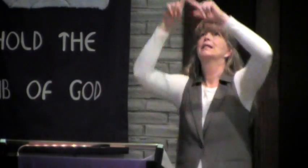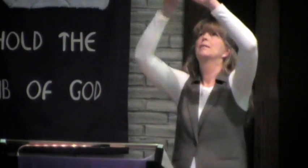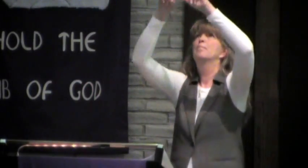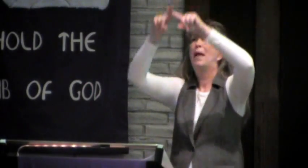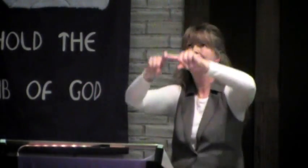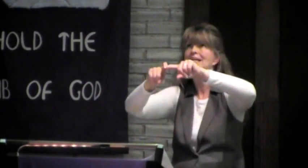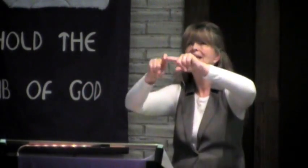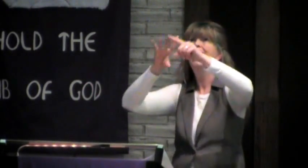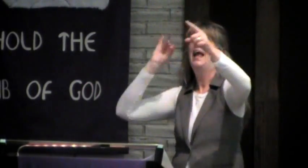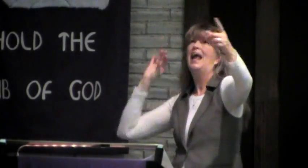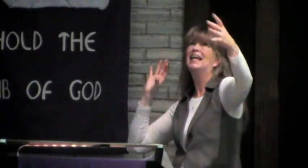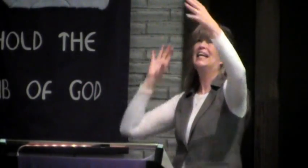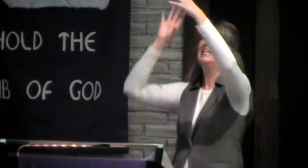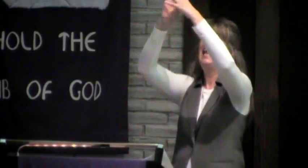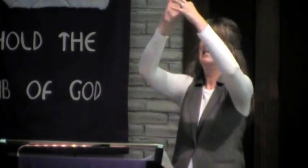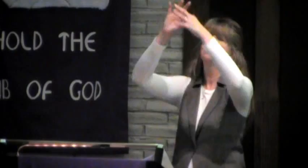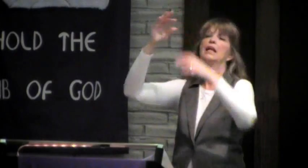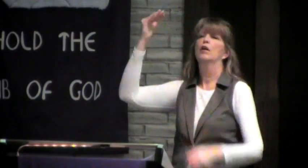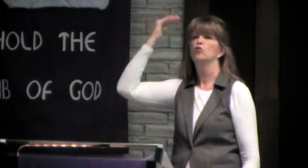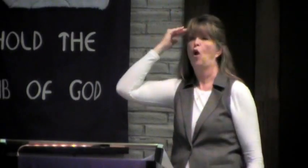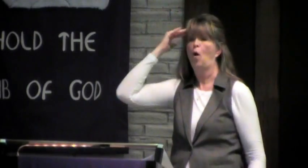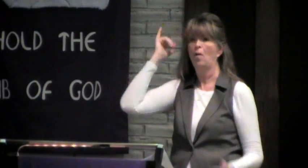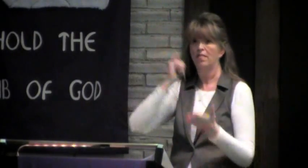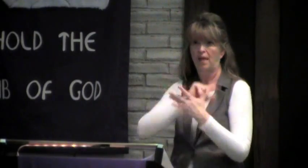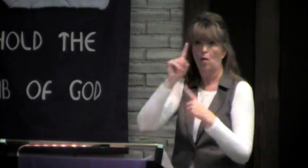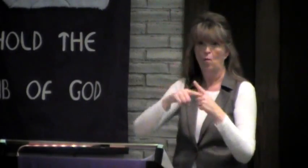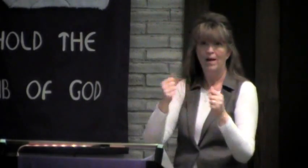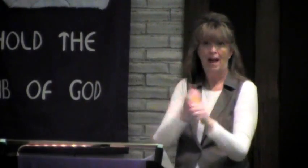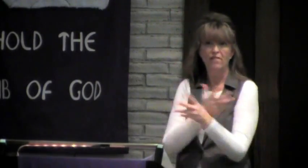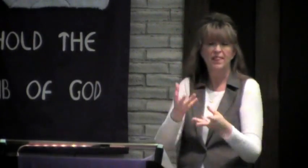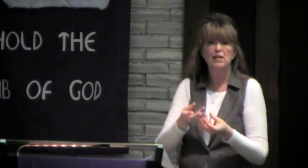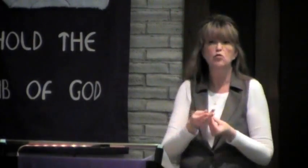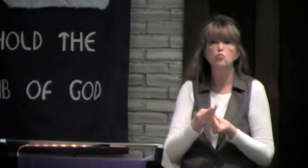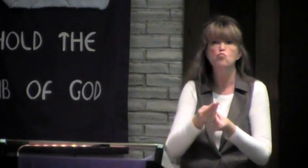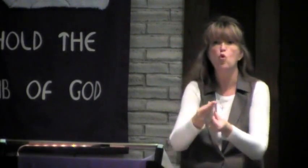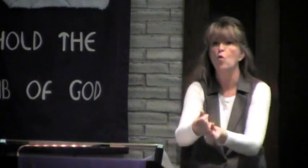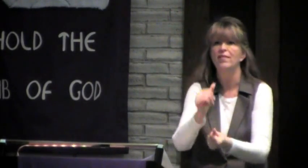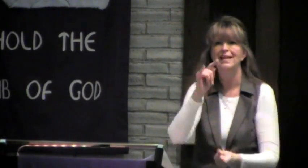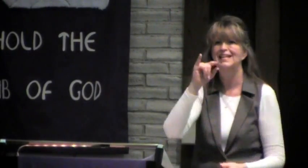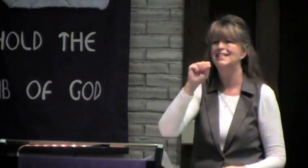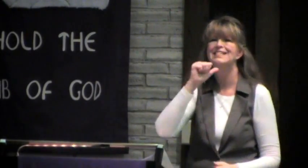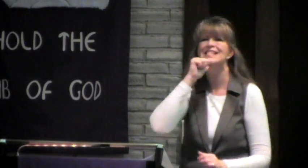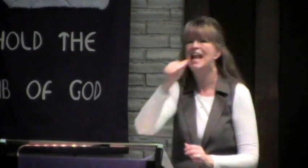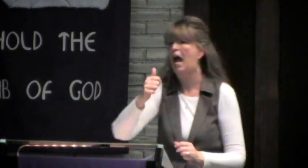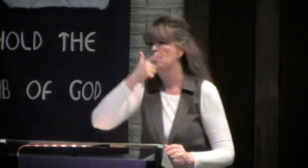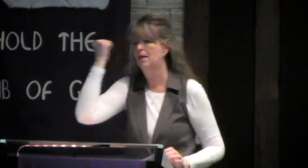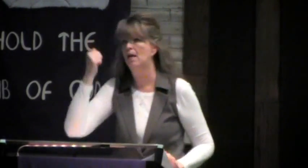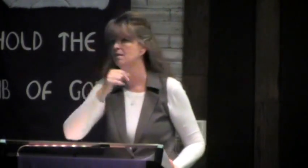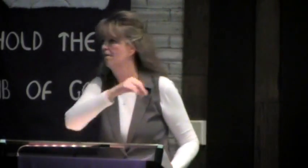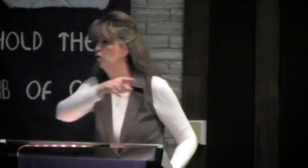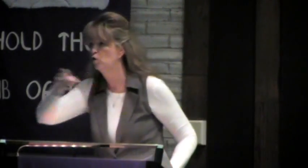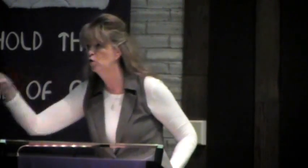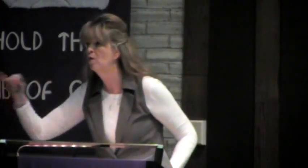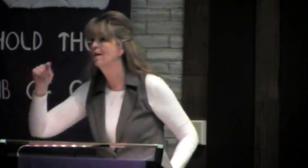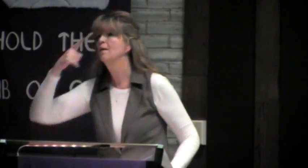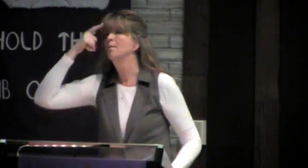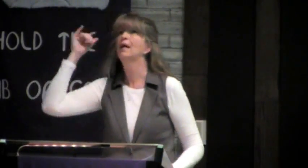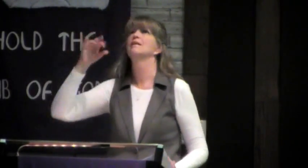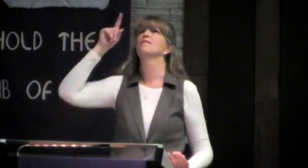remain humble and dependent and related even when things go smoothly. And we